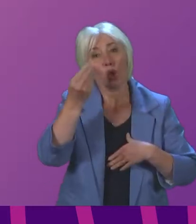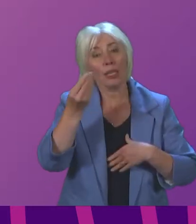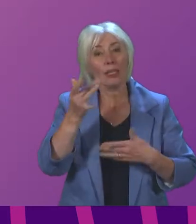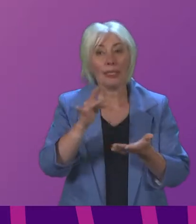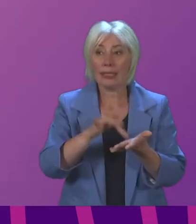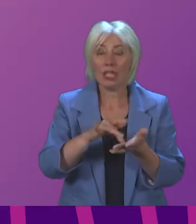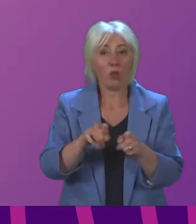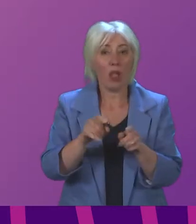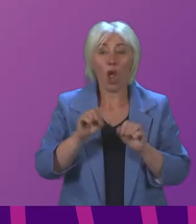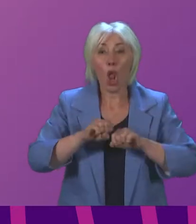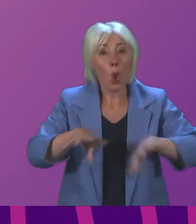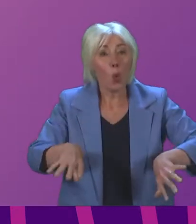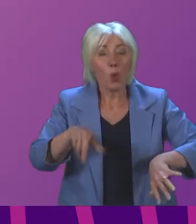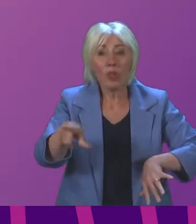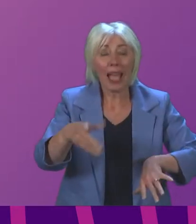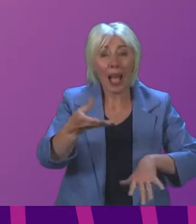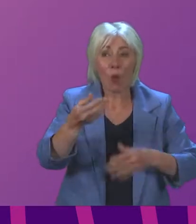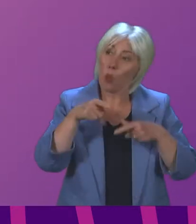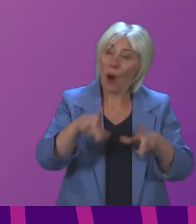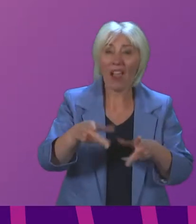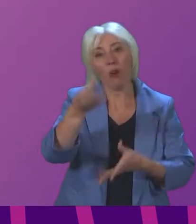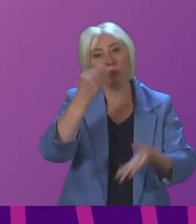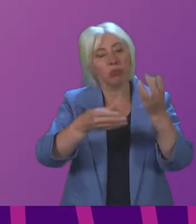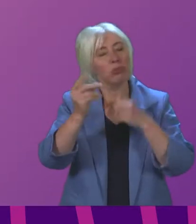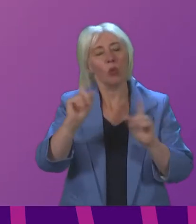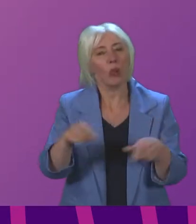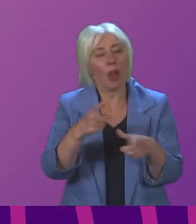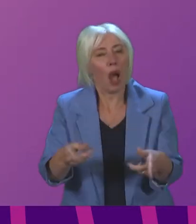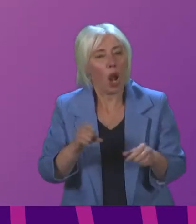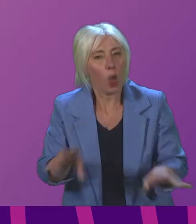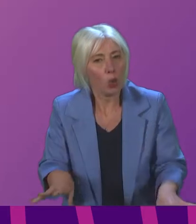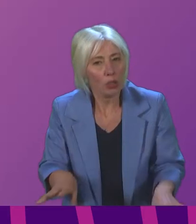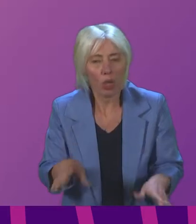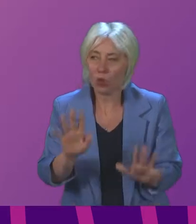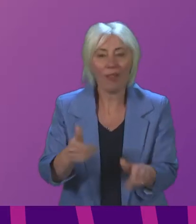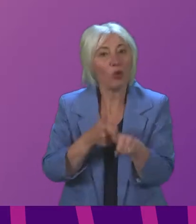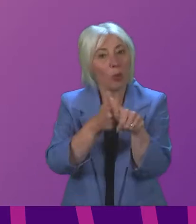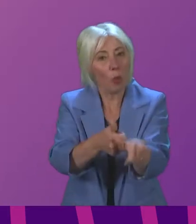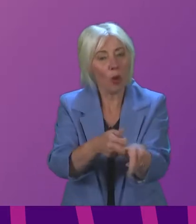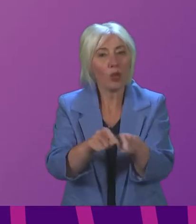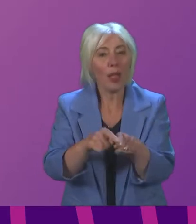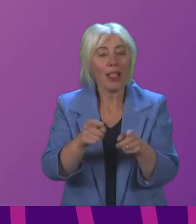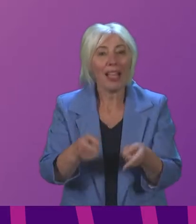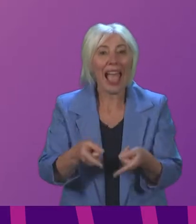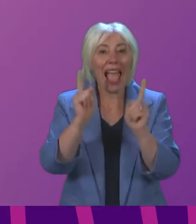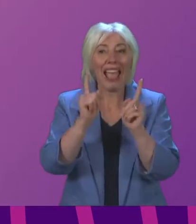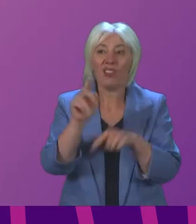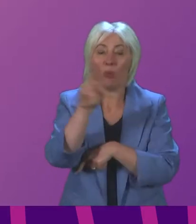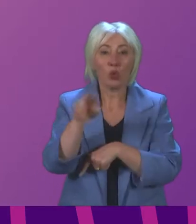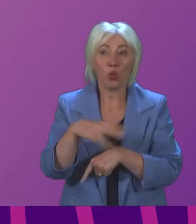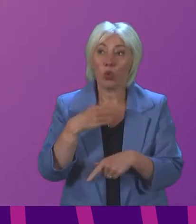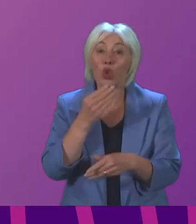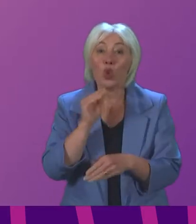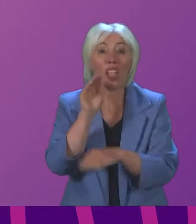to lose this educational tool and I would ask that the Scottish Government support this sector school heads are desperate to use